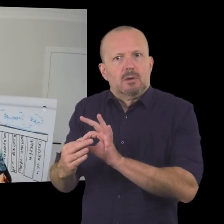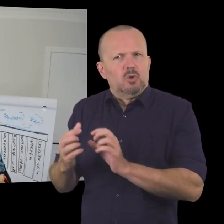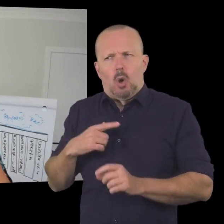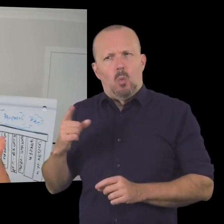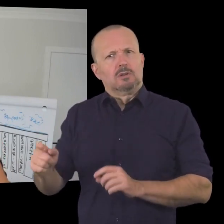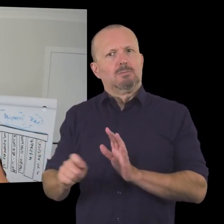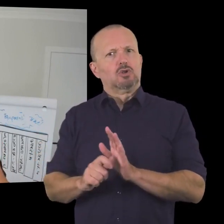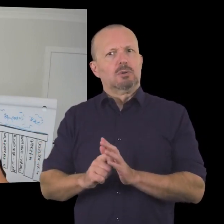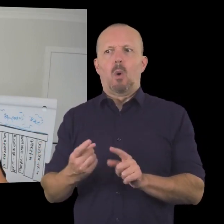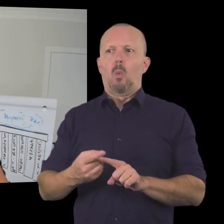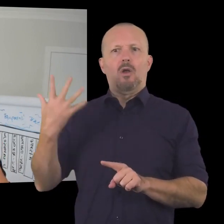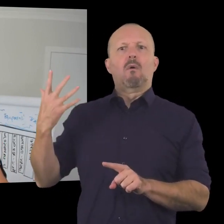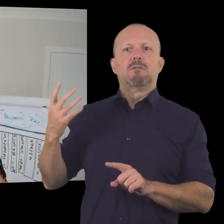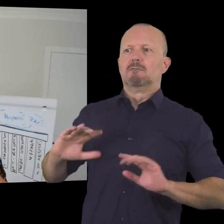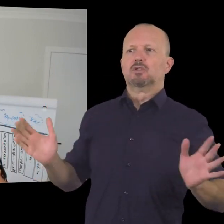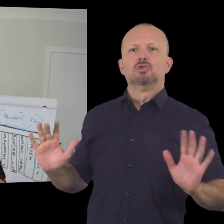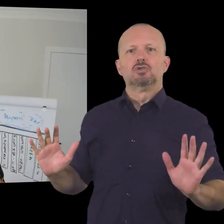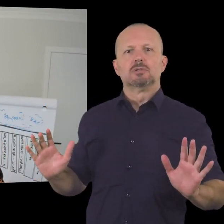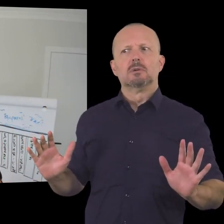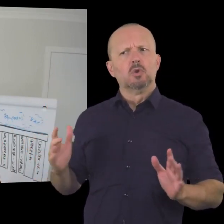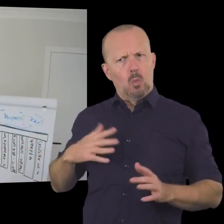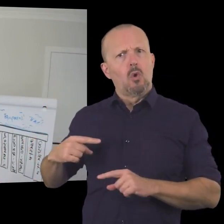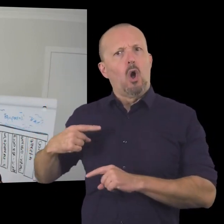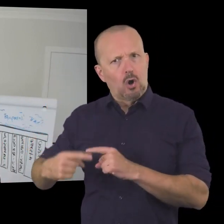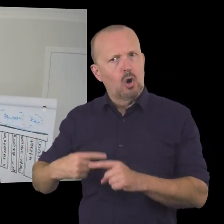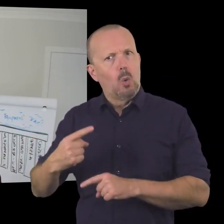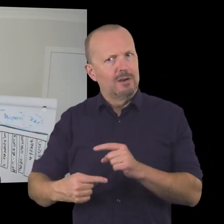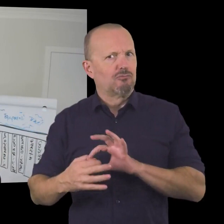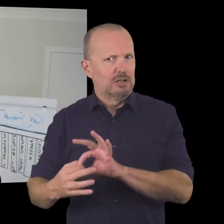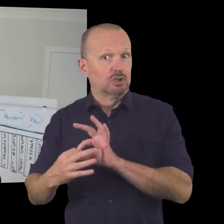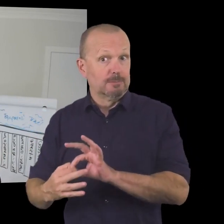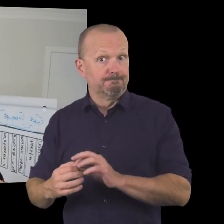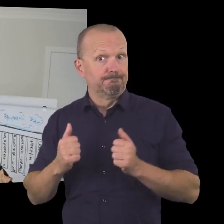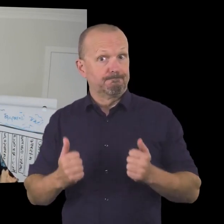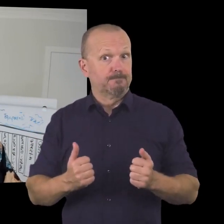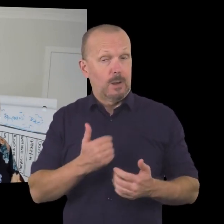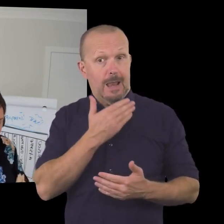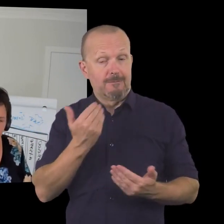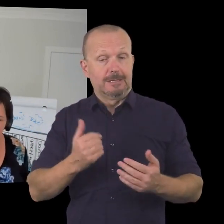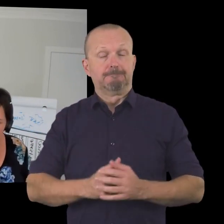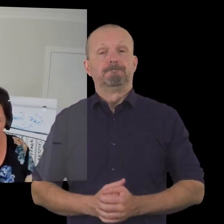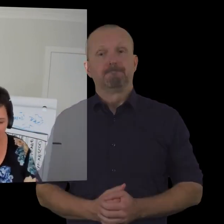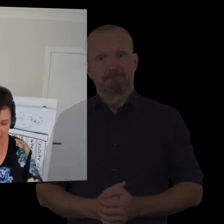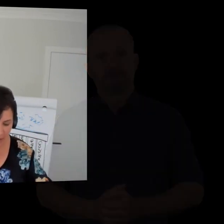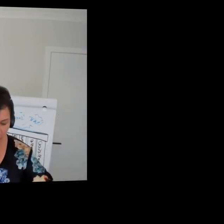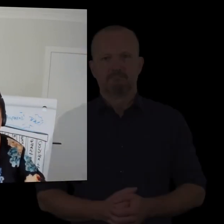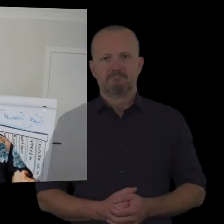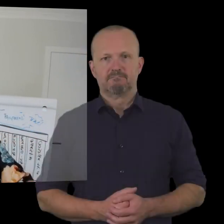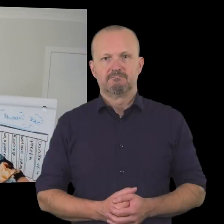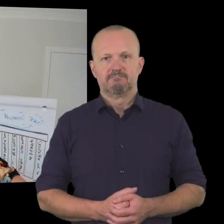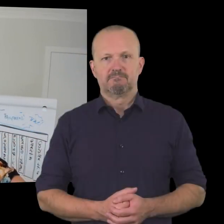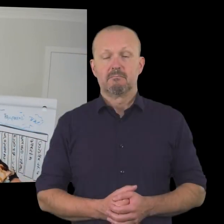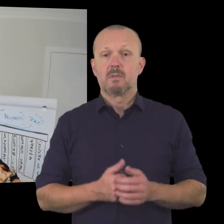your chances of going from one-off sponsorship to uh to ongoing and ongoing relationship lovely